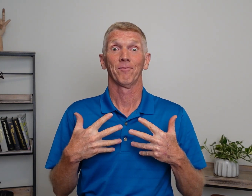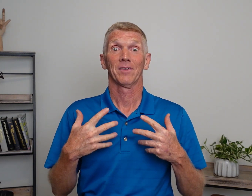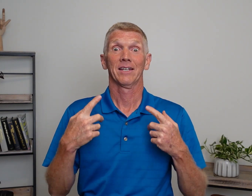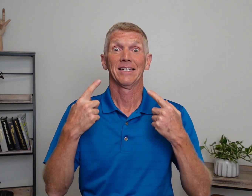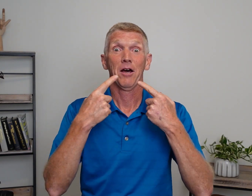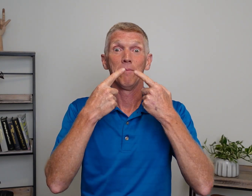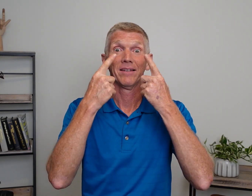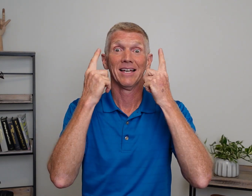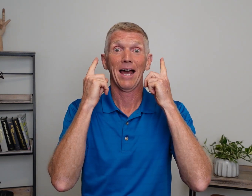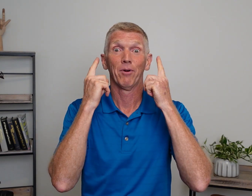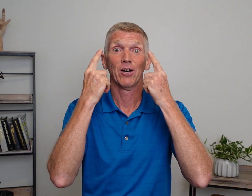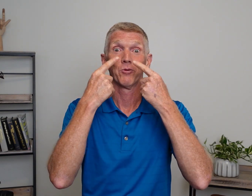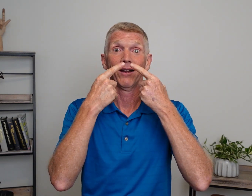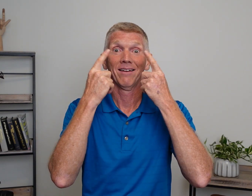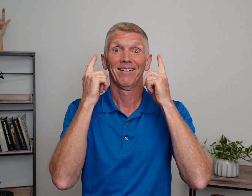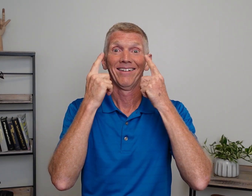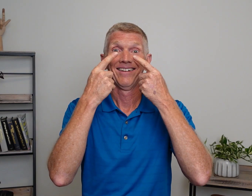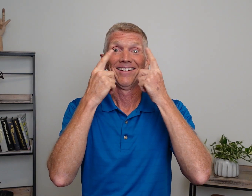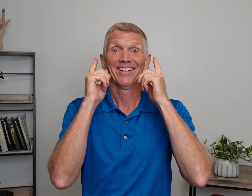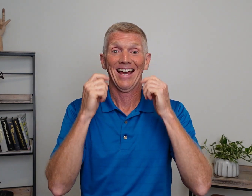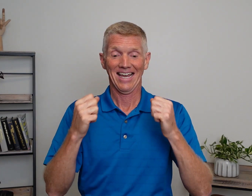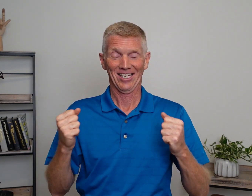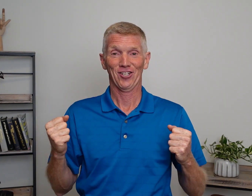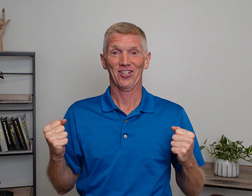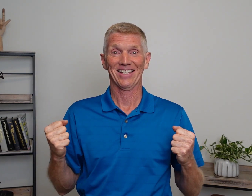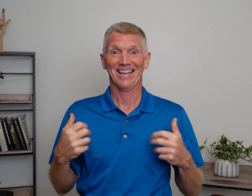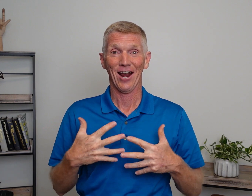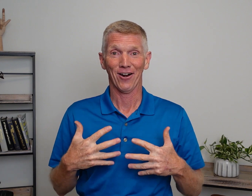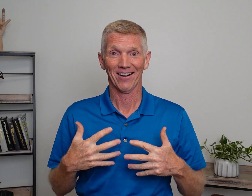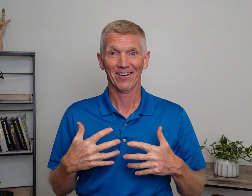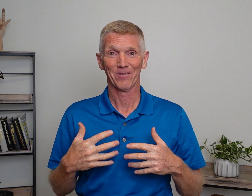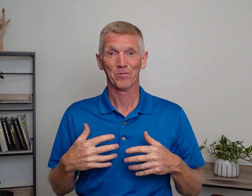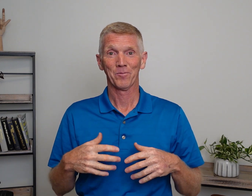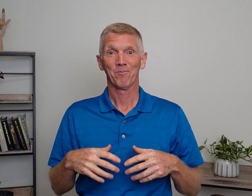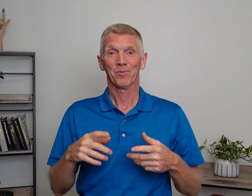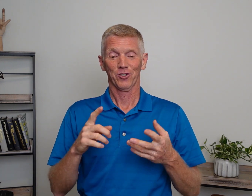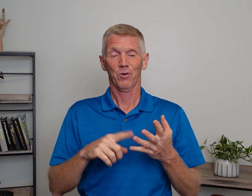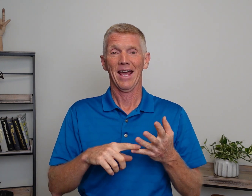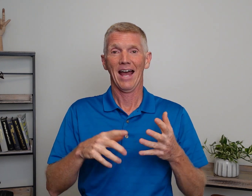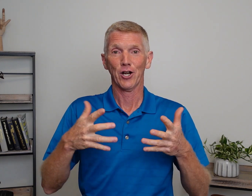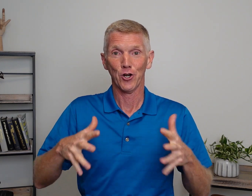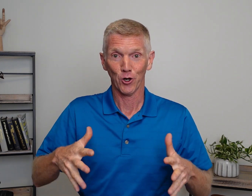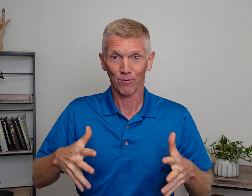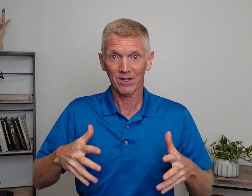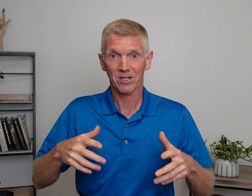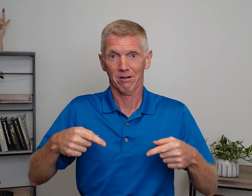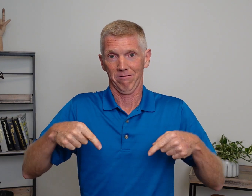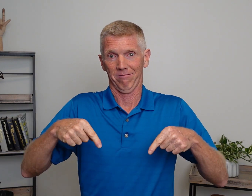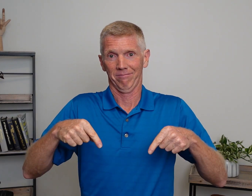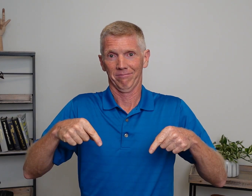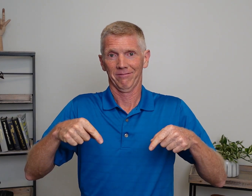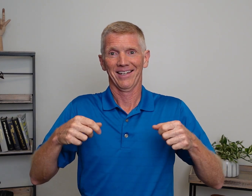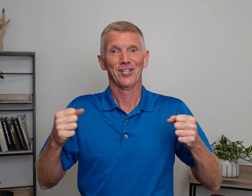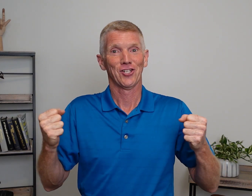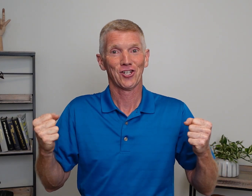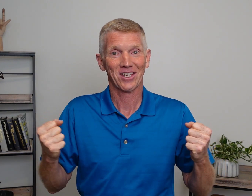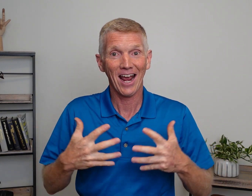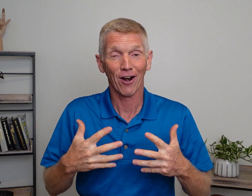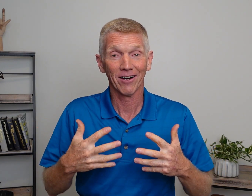See how big the eyebrows went? Okay? Scared. So we had nervous. Scared.